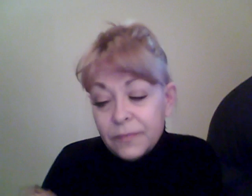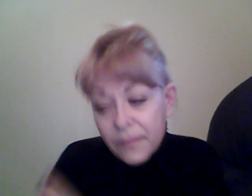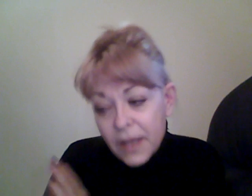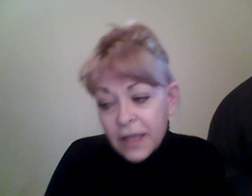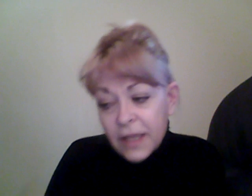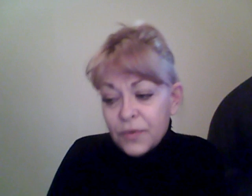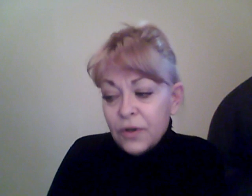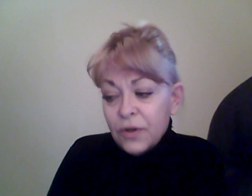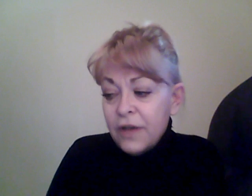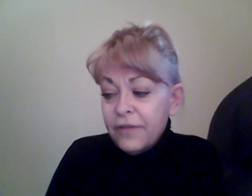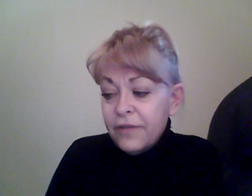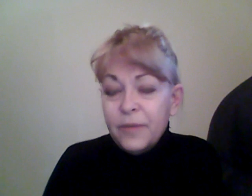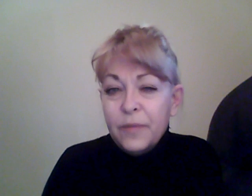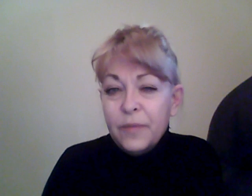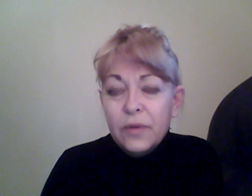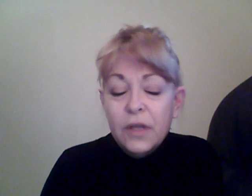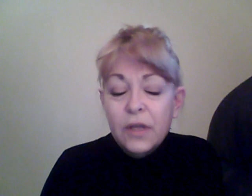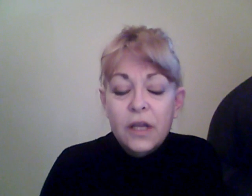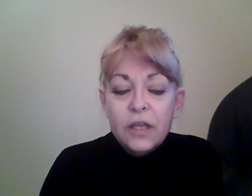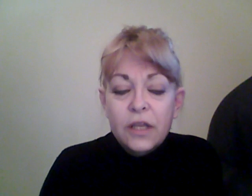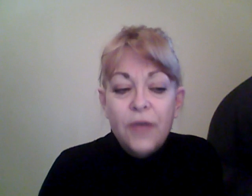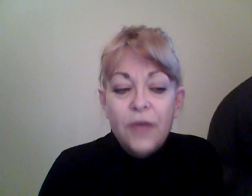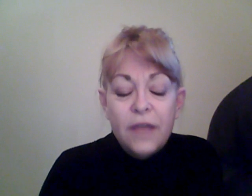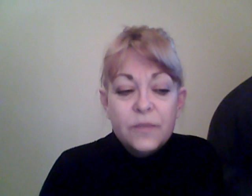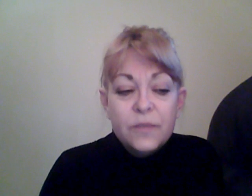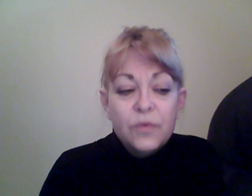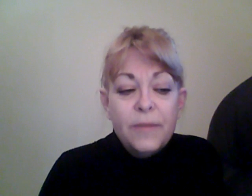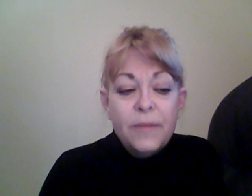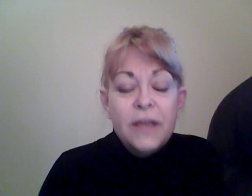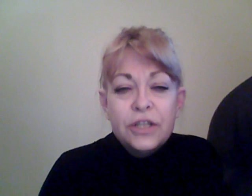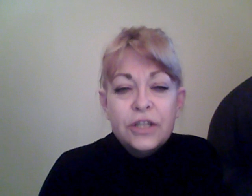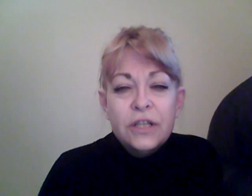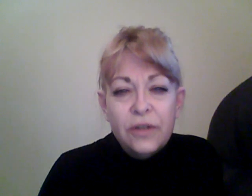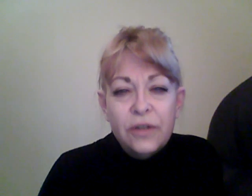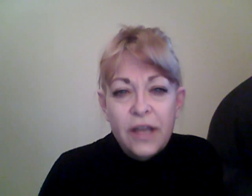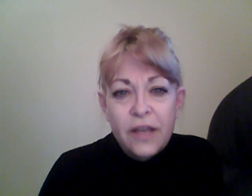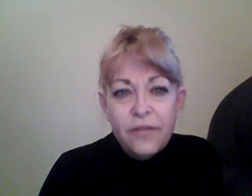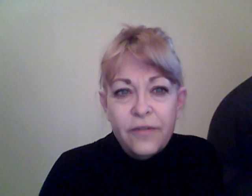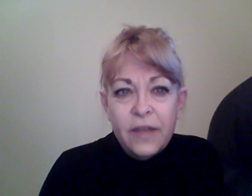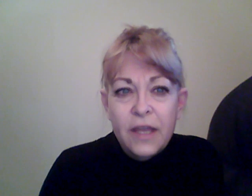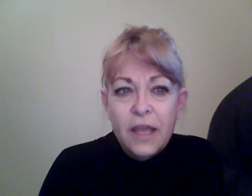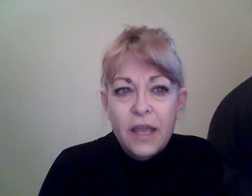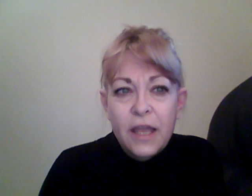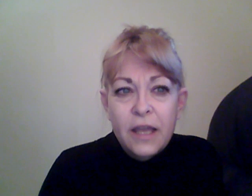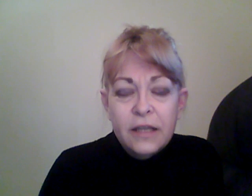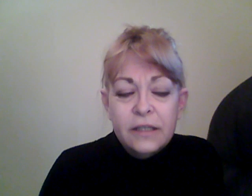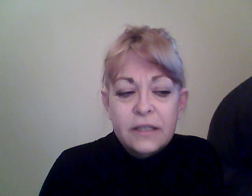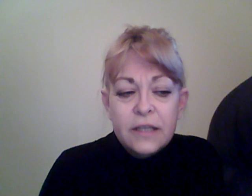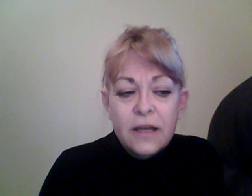And, that's where a lot of other people, you have some really bad shit in your life. And, uh,